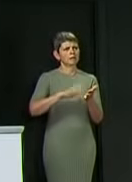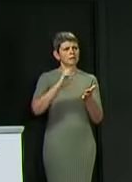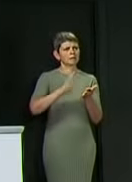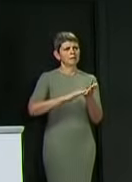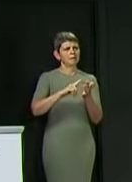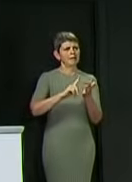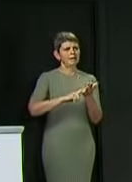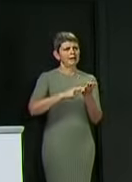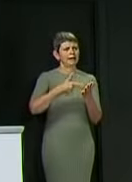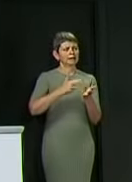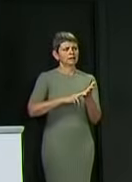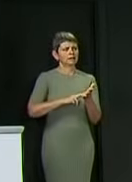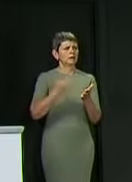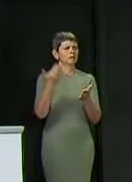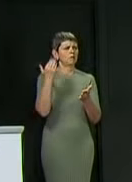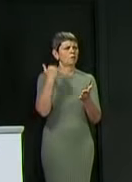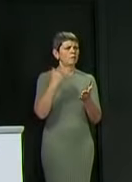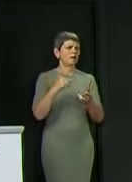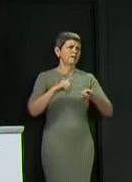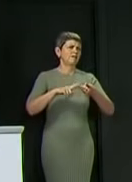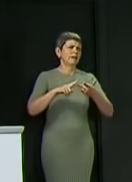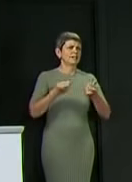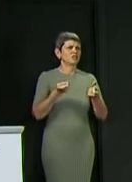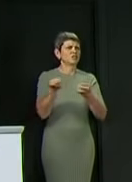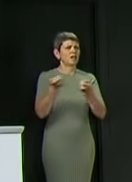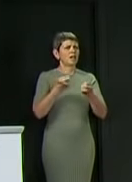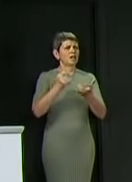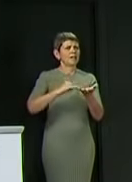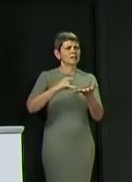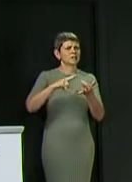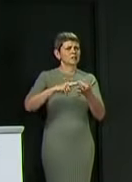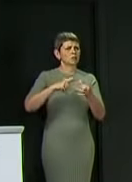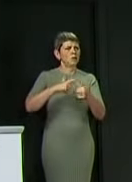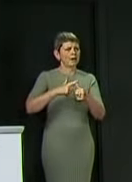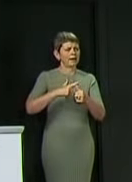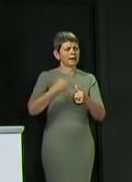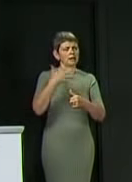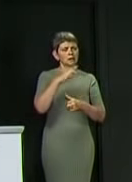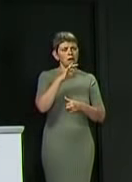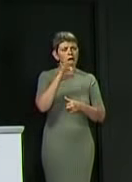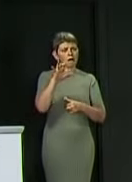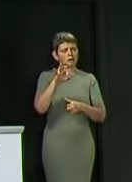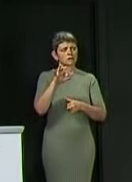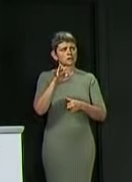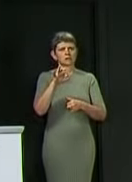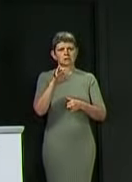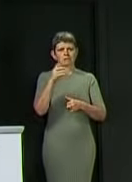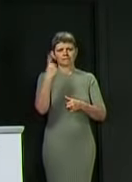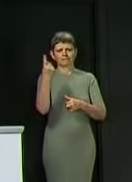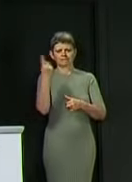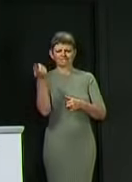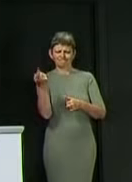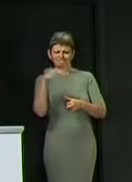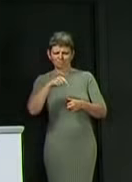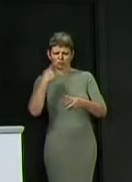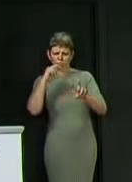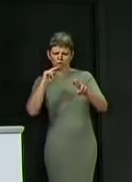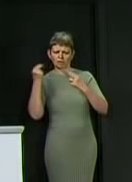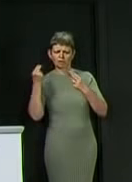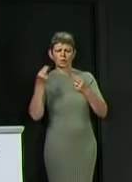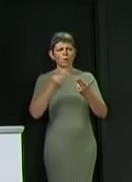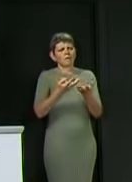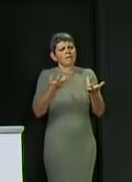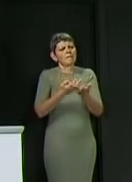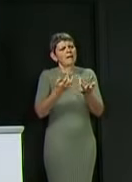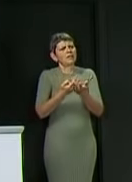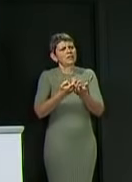has called for an investigation by Her Majesty's Chief Inspector of Education into the methodology used by